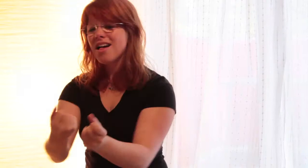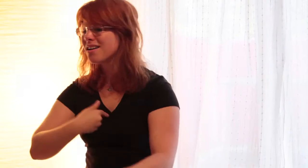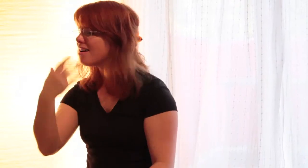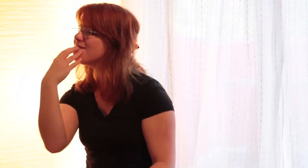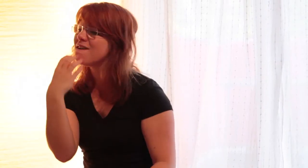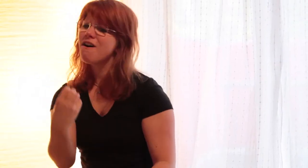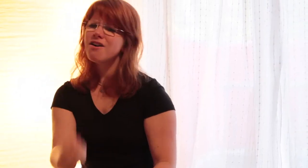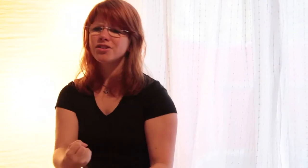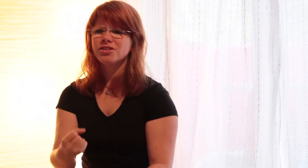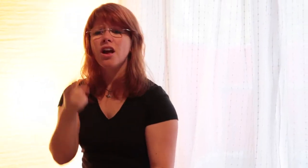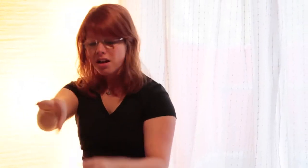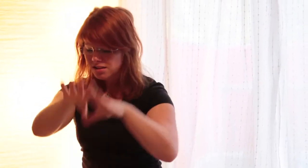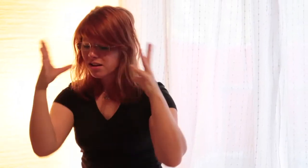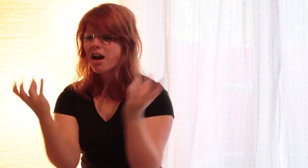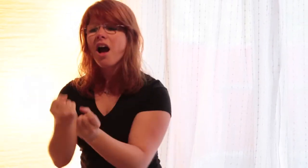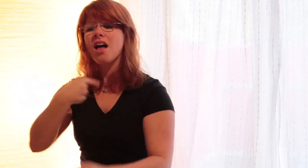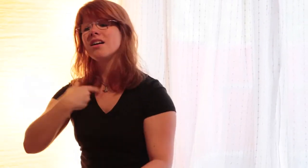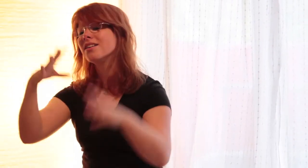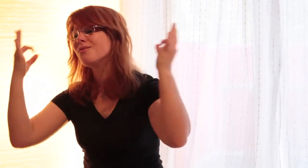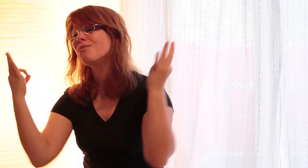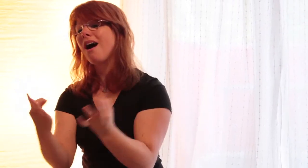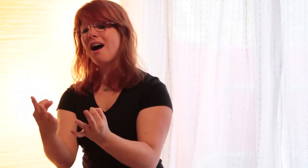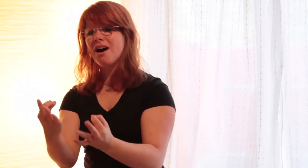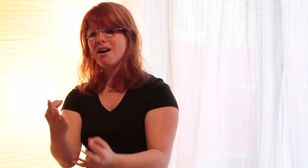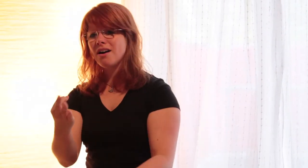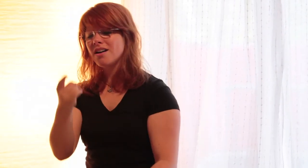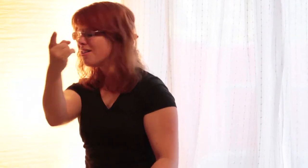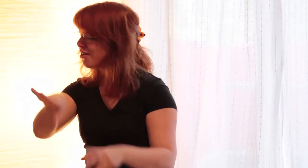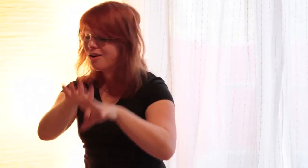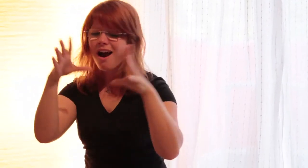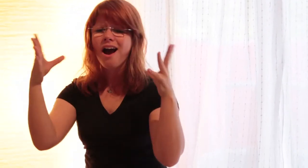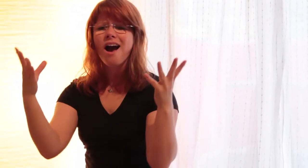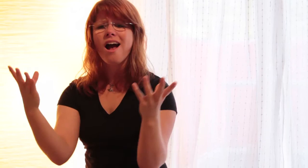I want, you're all I need, you're everything,